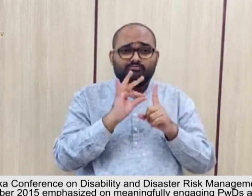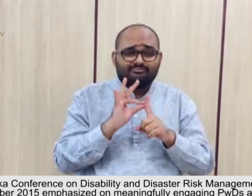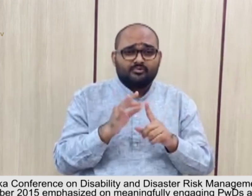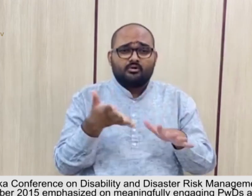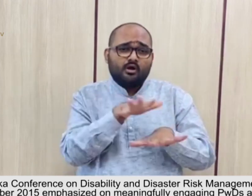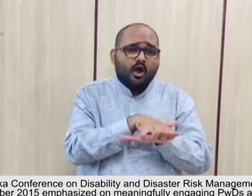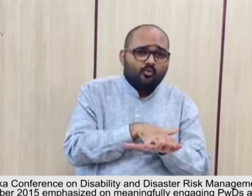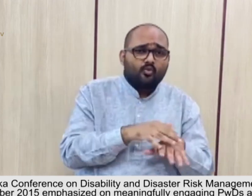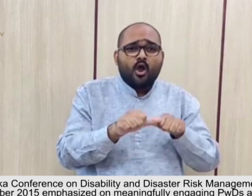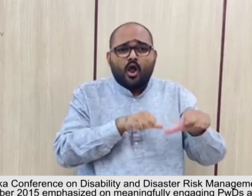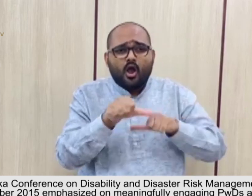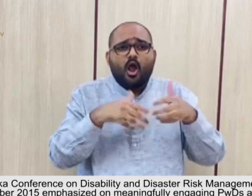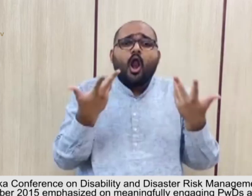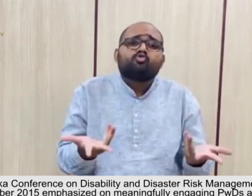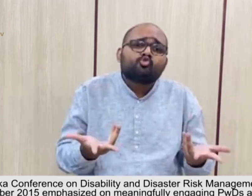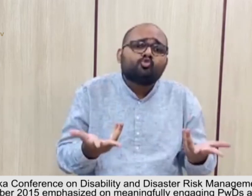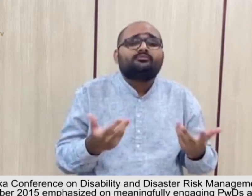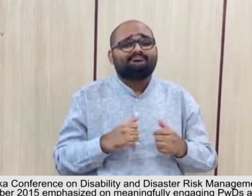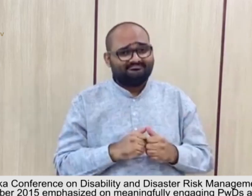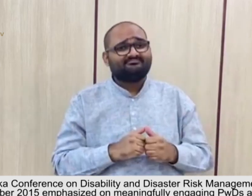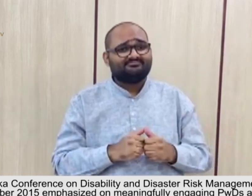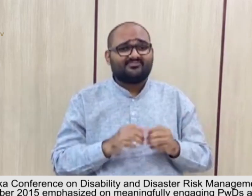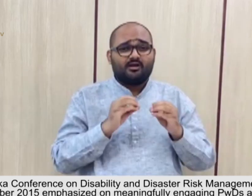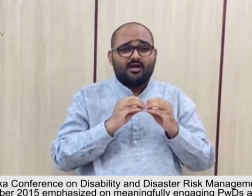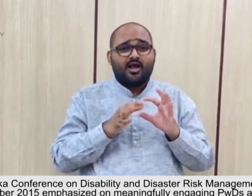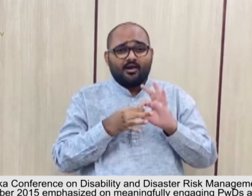Management held in December 2015